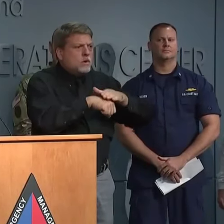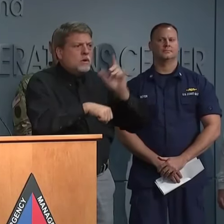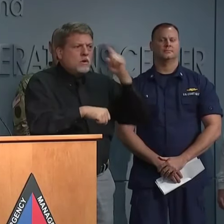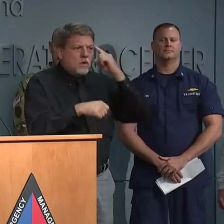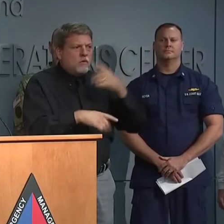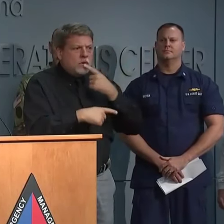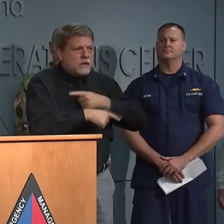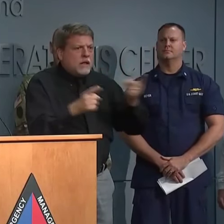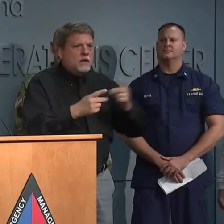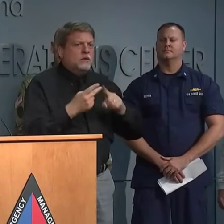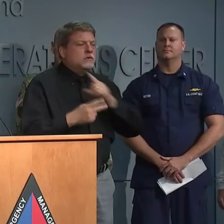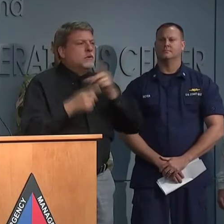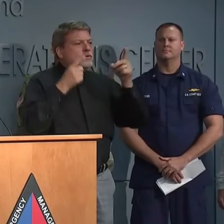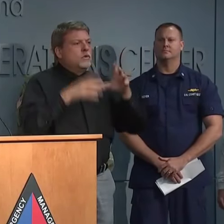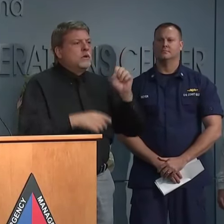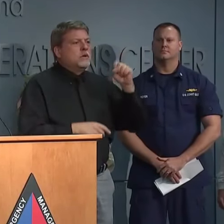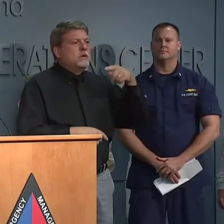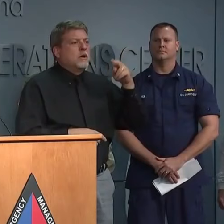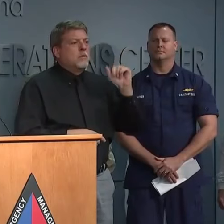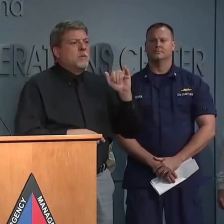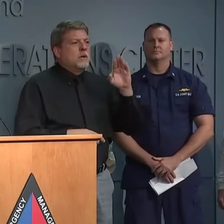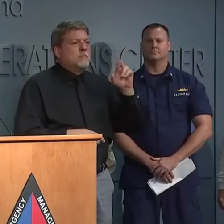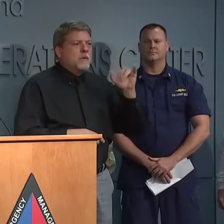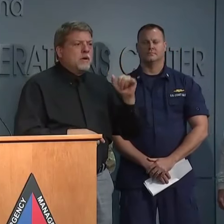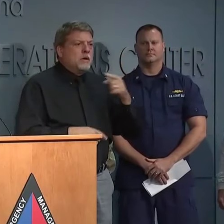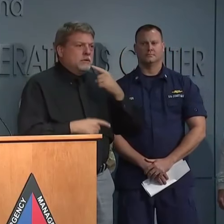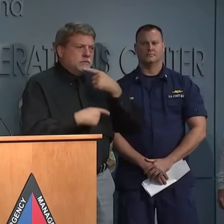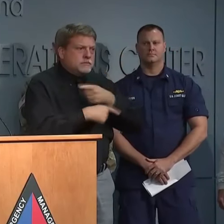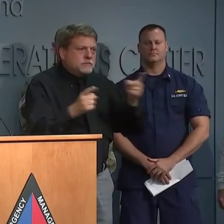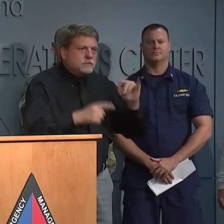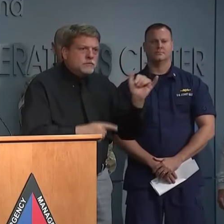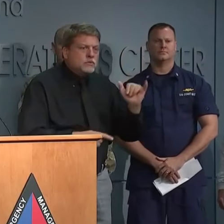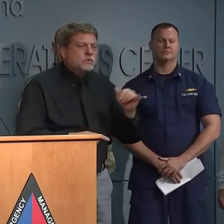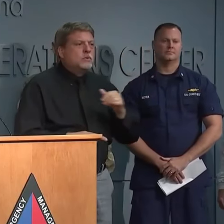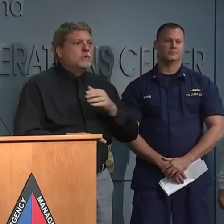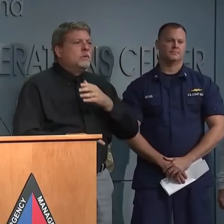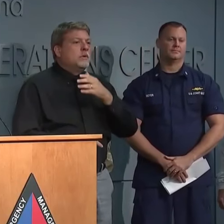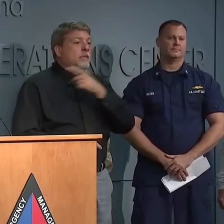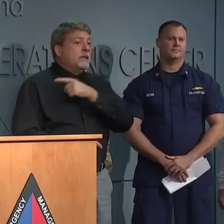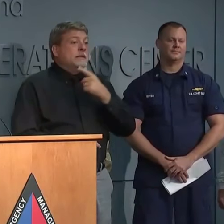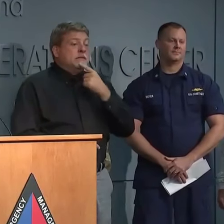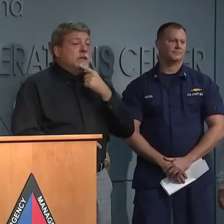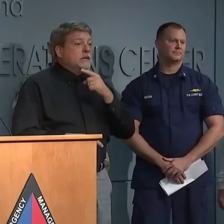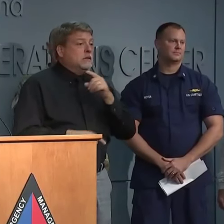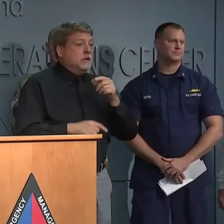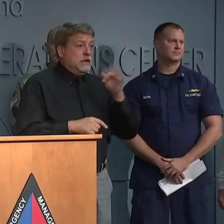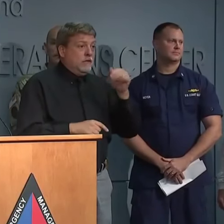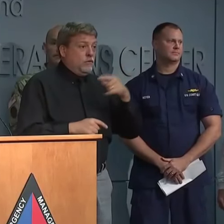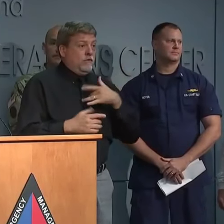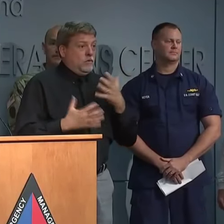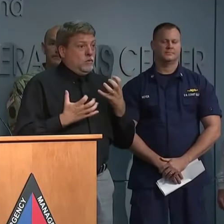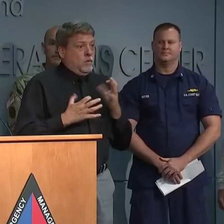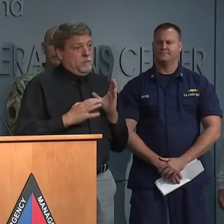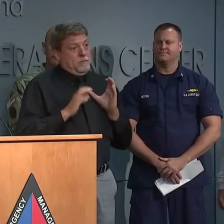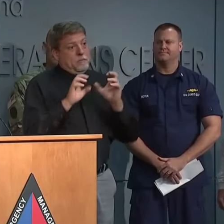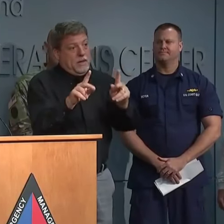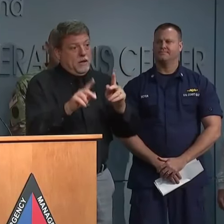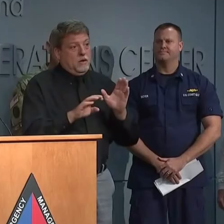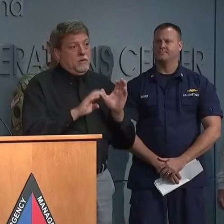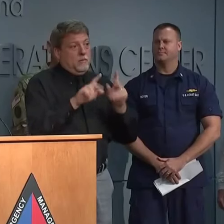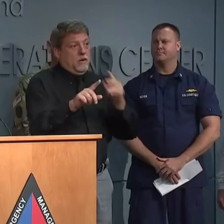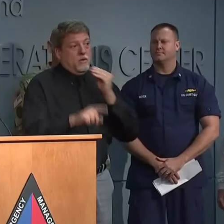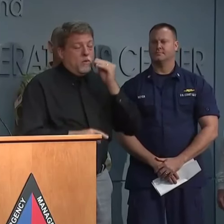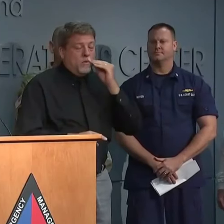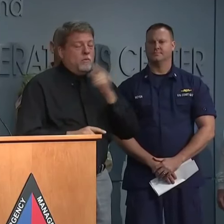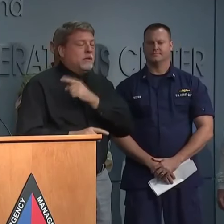has given regarding the need to urge to want to run back and rush back to your areas and to your